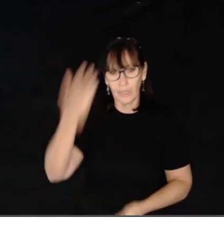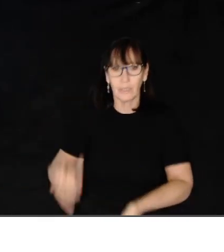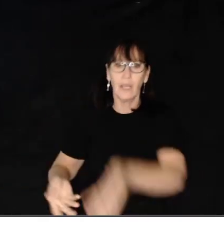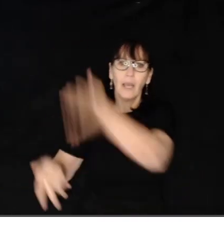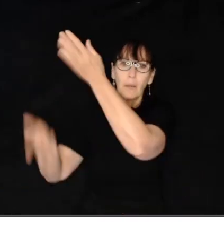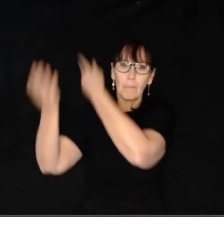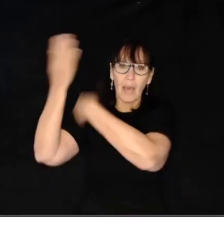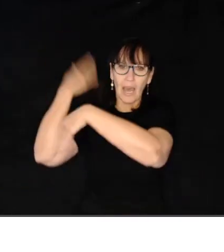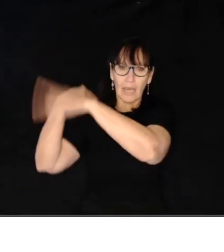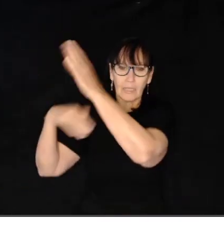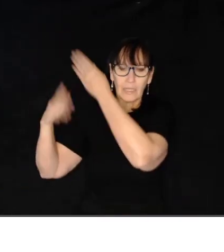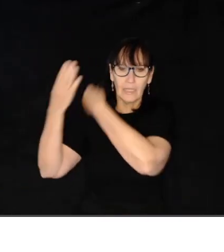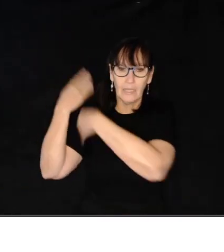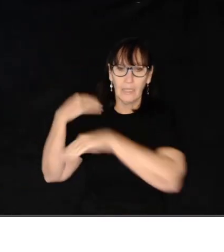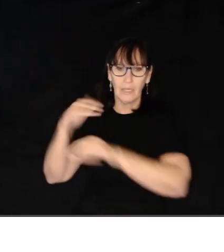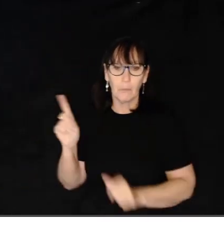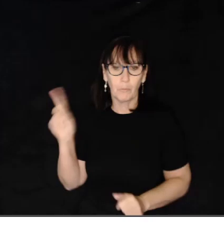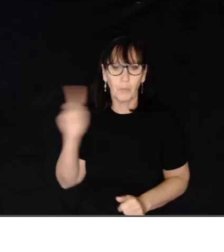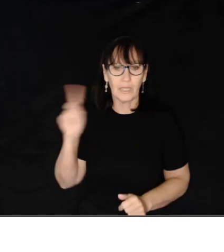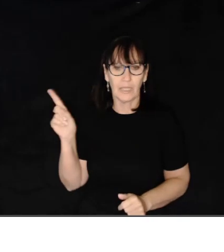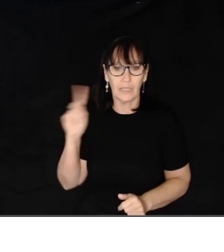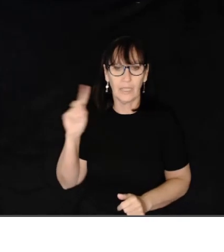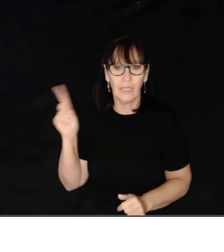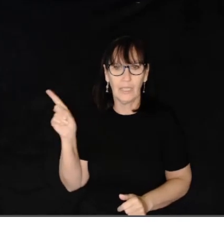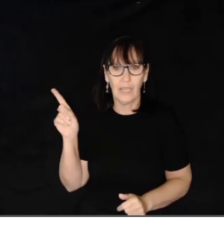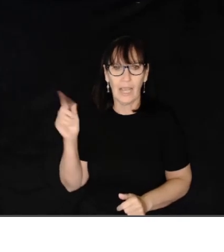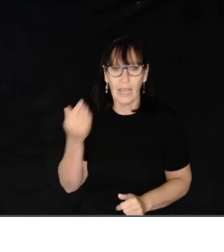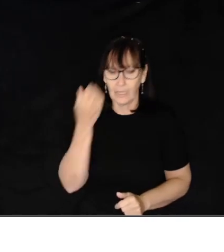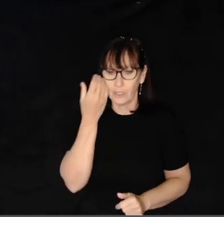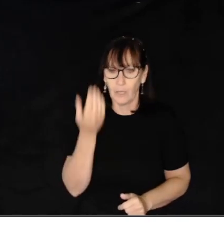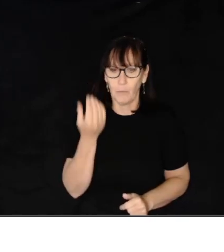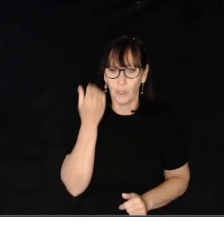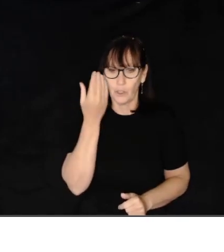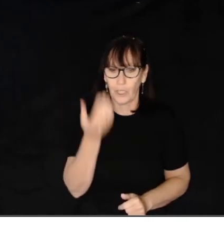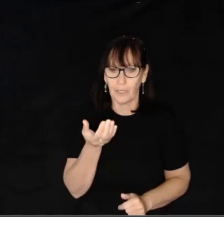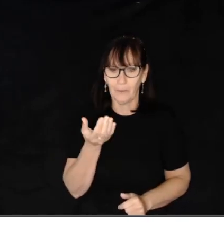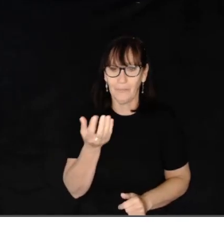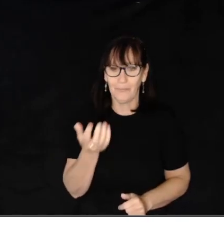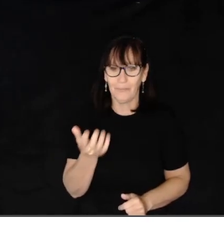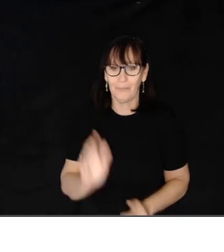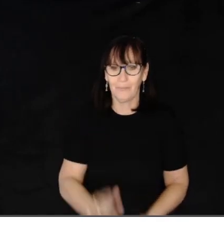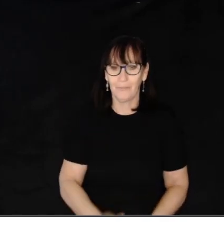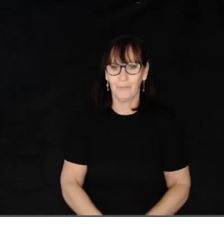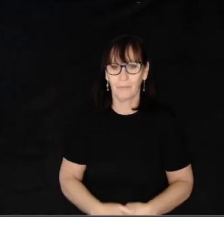Elders past, present and emerging.